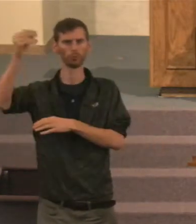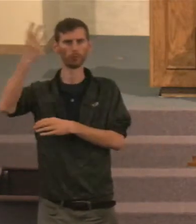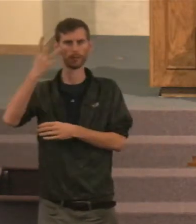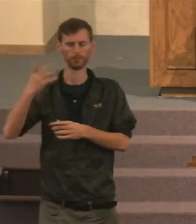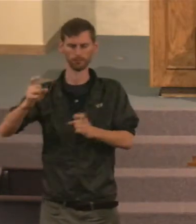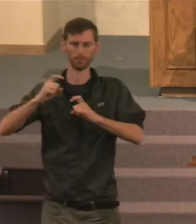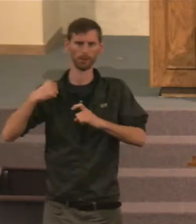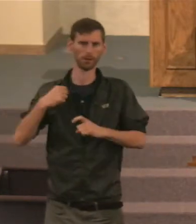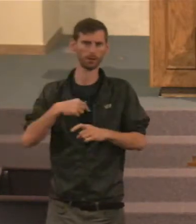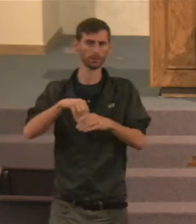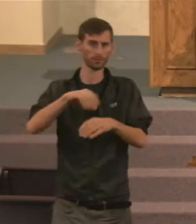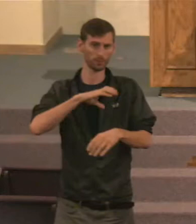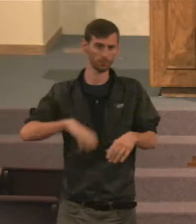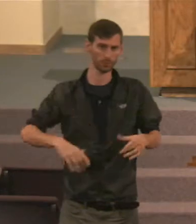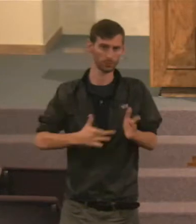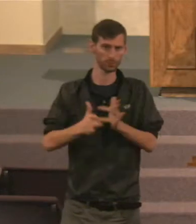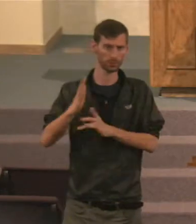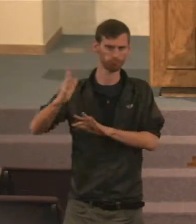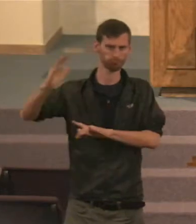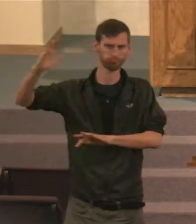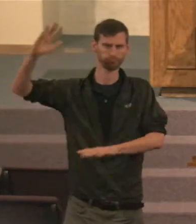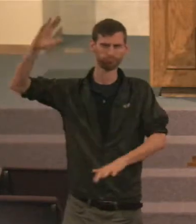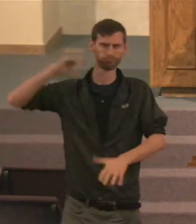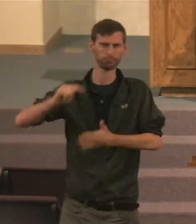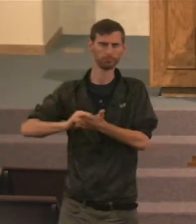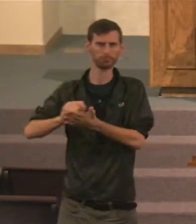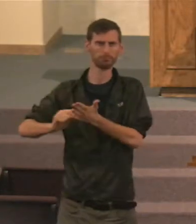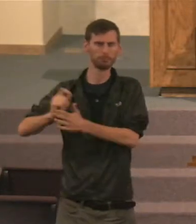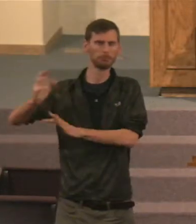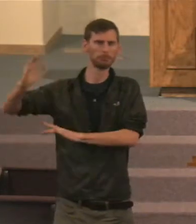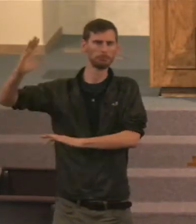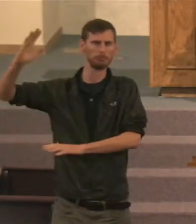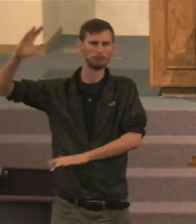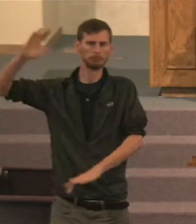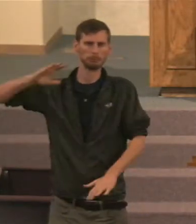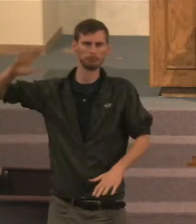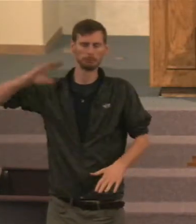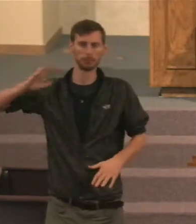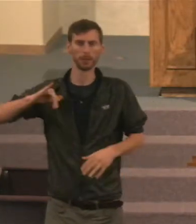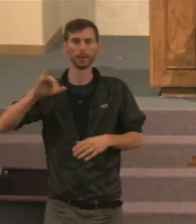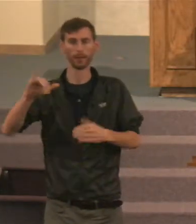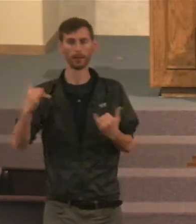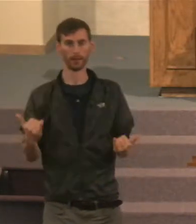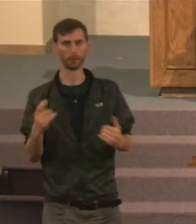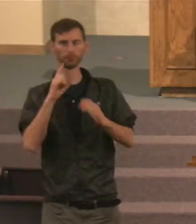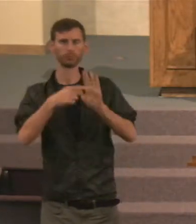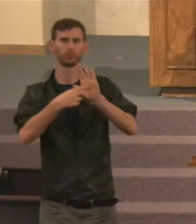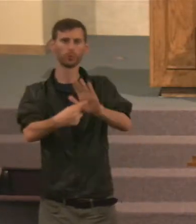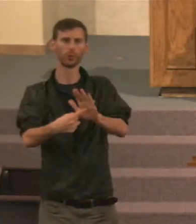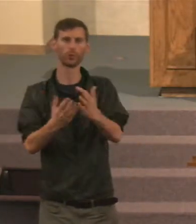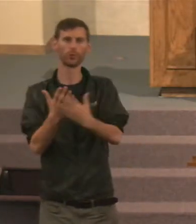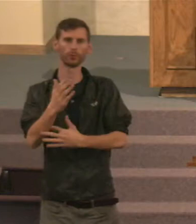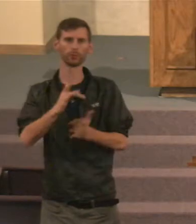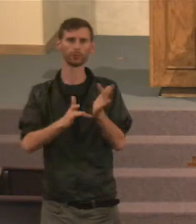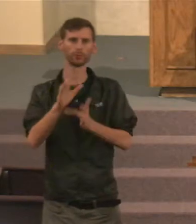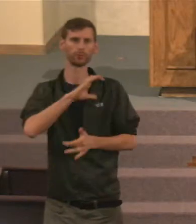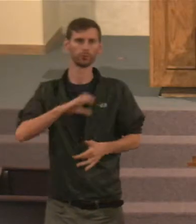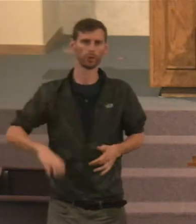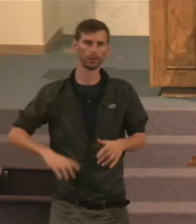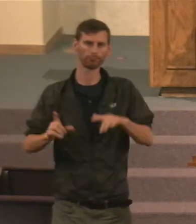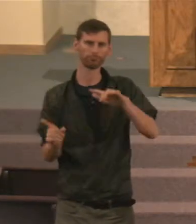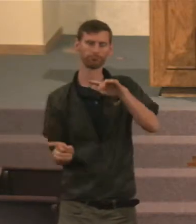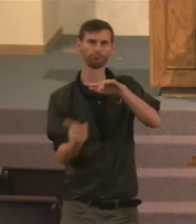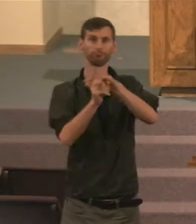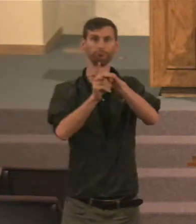and now has manifested through the appearing of our Savior Jesus Christ, who abolished death and brought life and